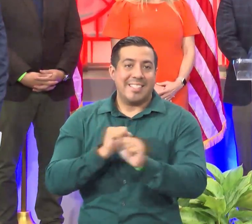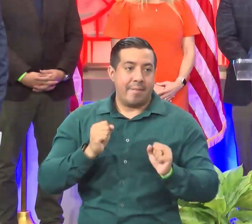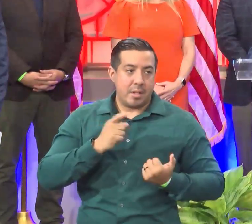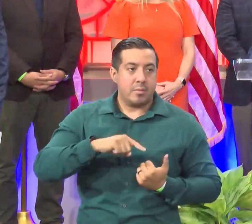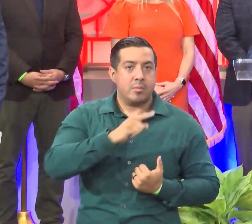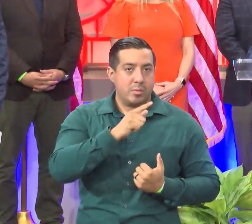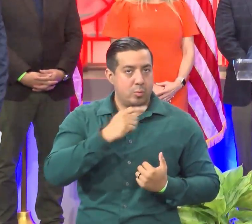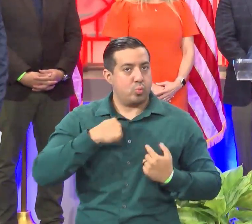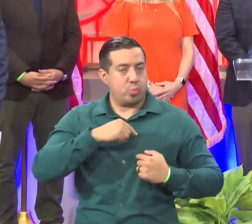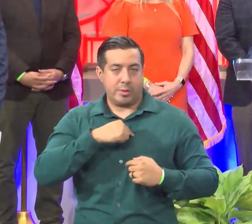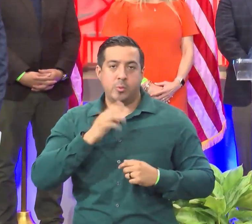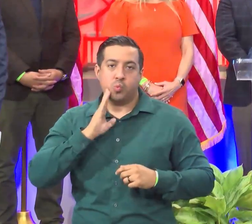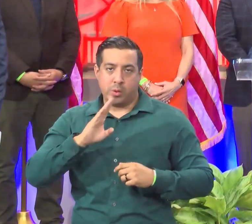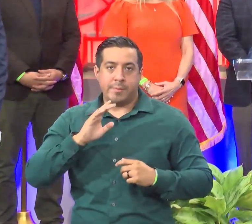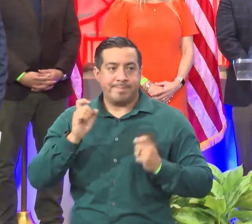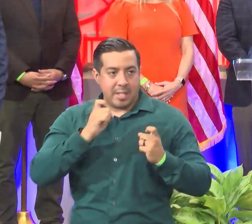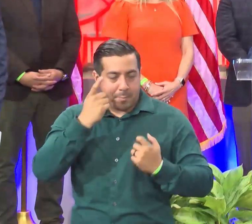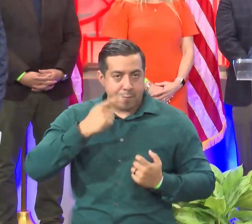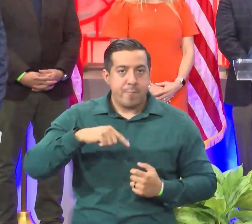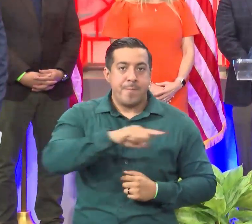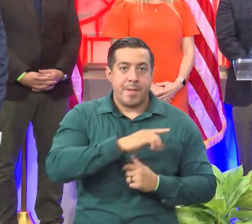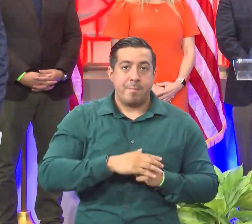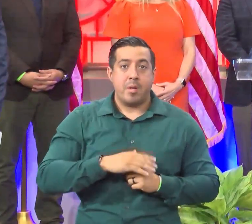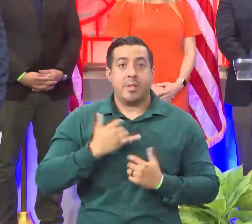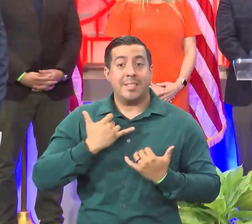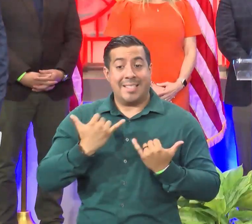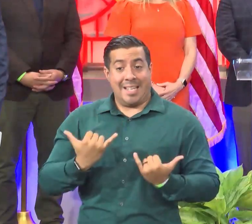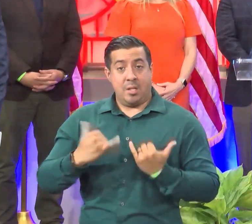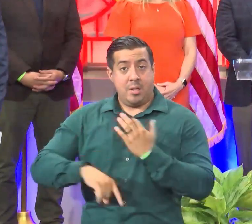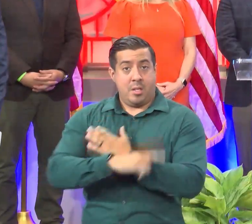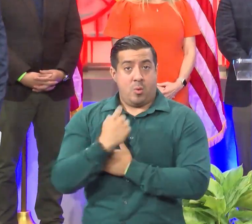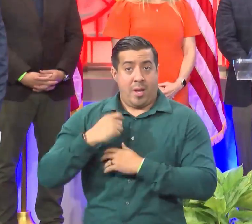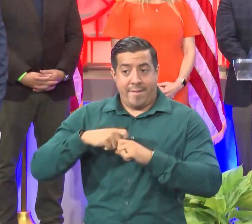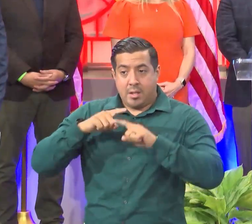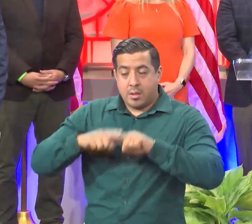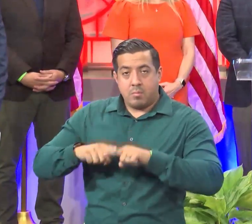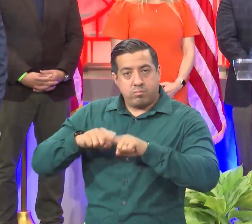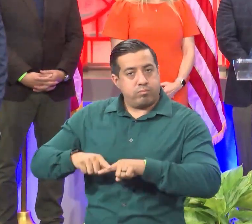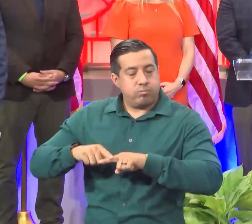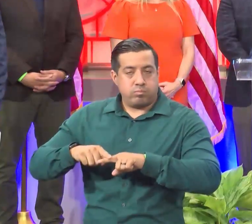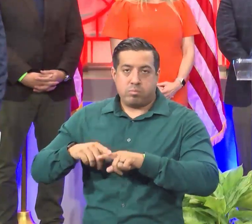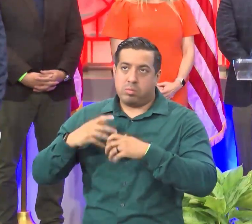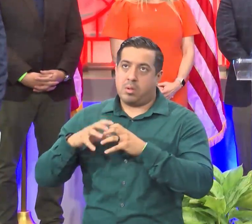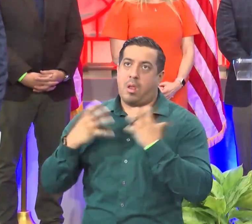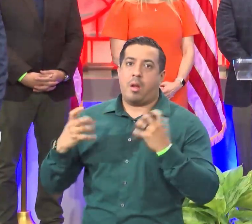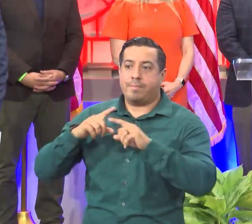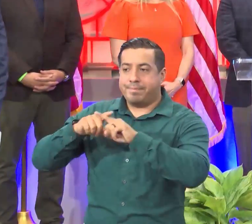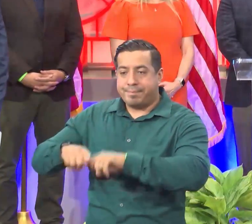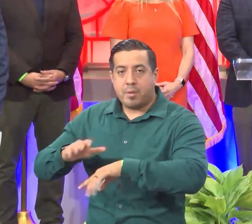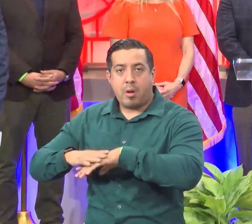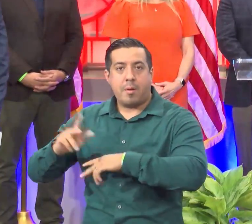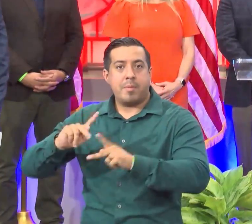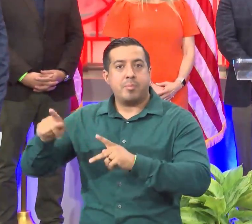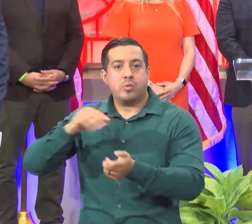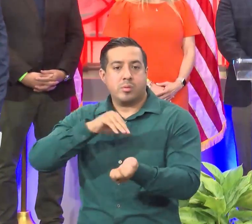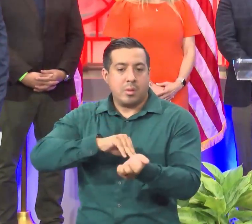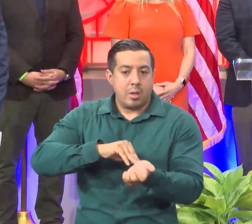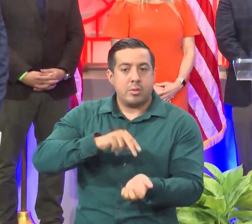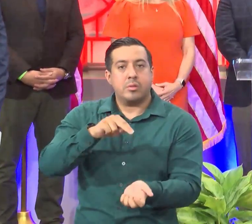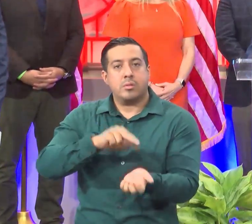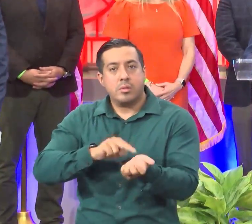year, we've had to rely on our medical workers like never, never before, and we will recognize them for their